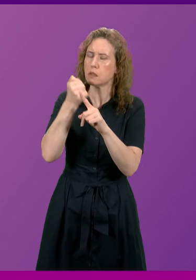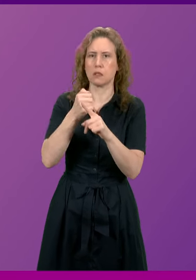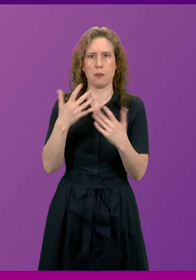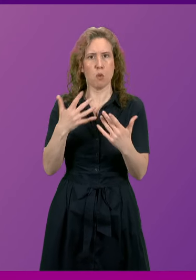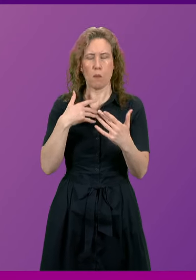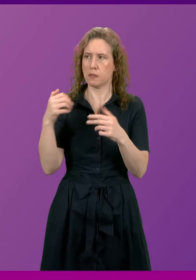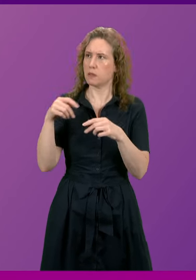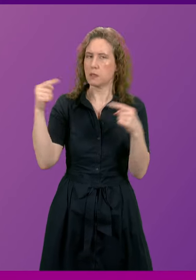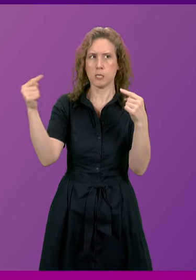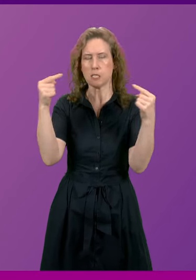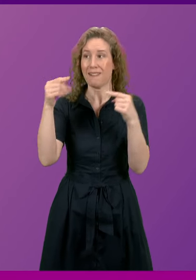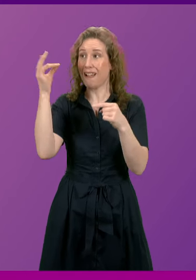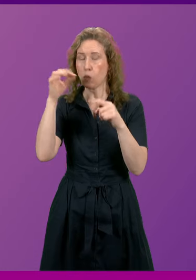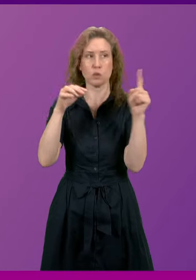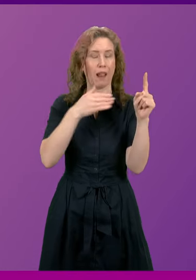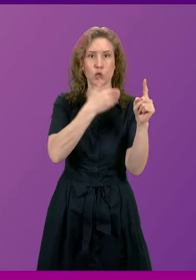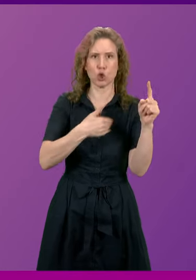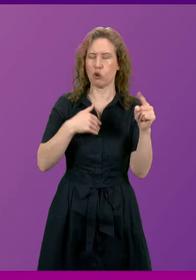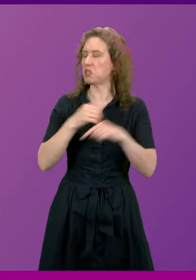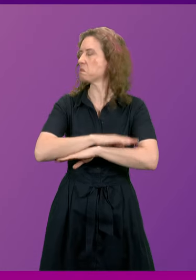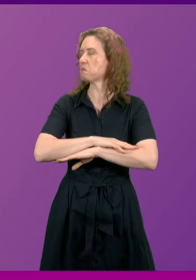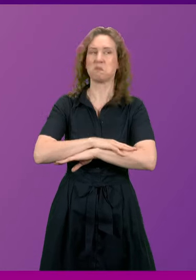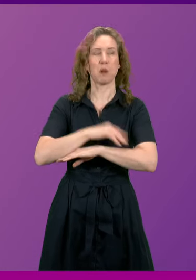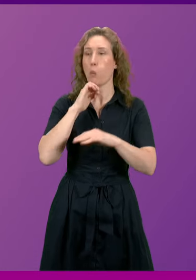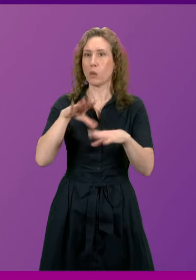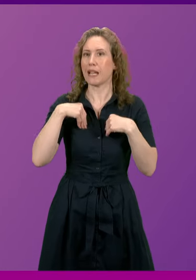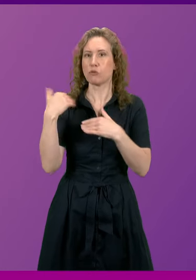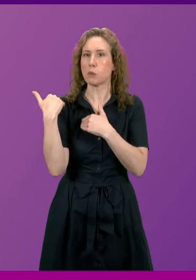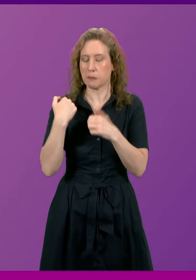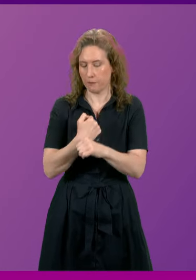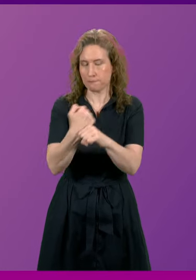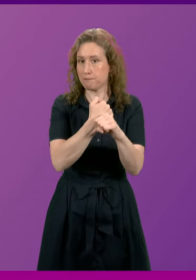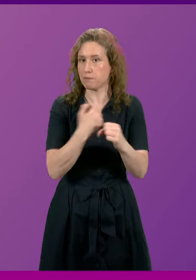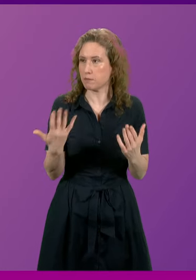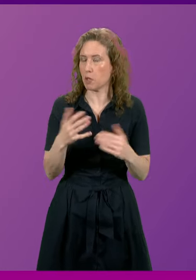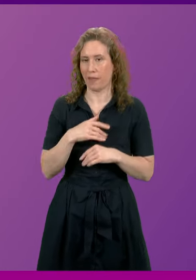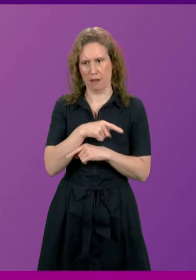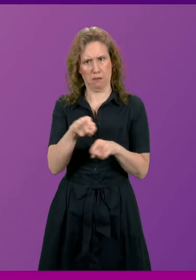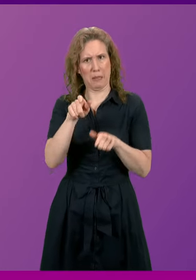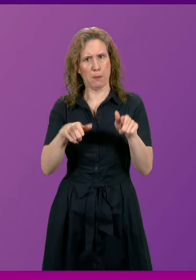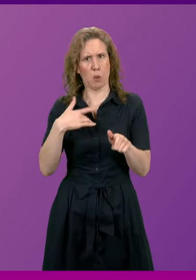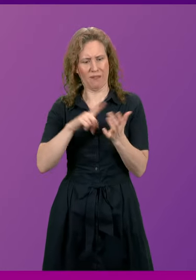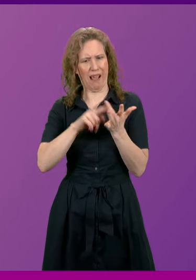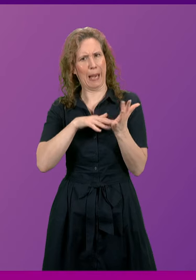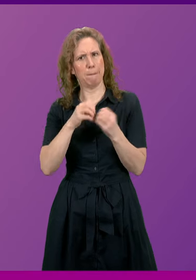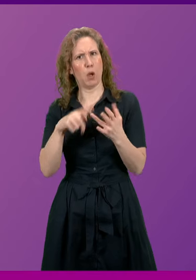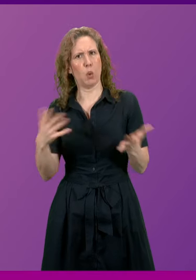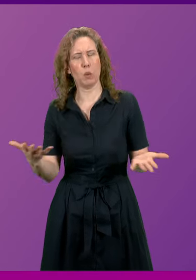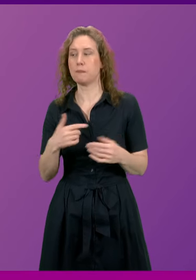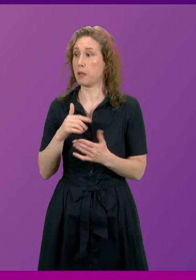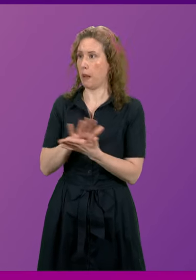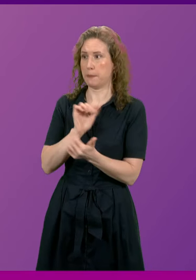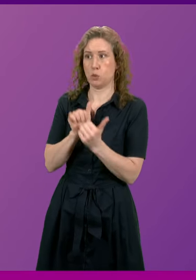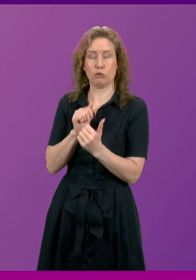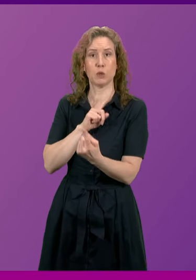and move things on for those that are left in limbo? First Minister. I'm very happy to agree to that.